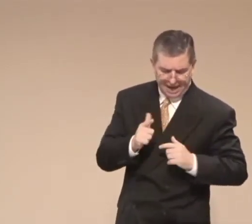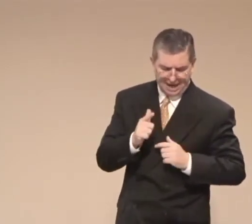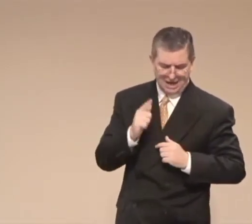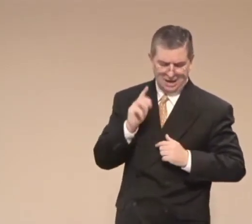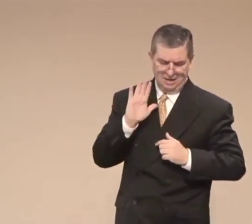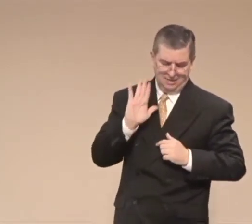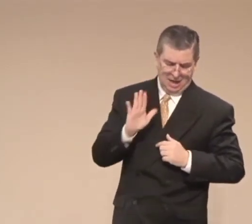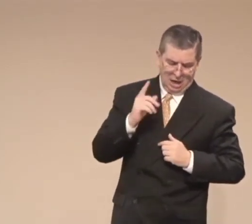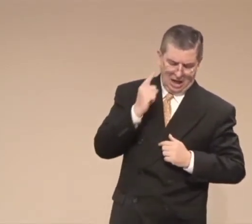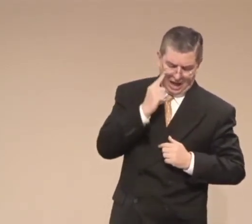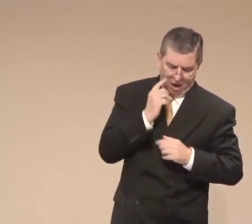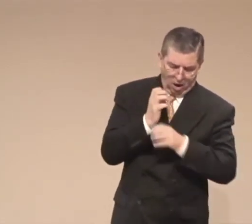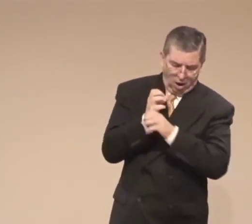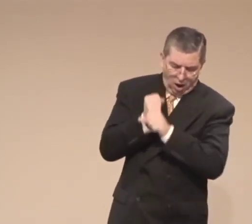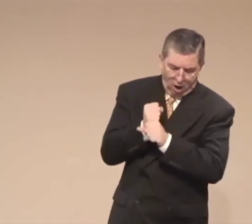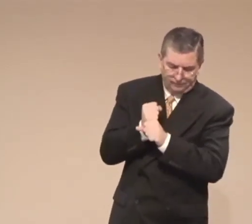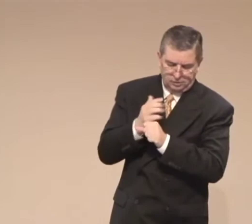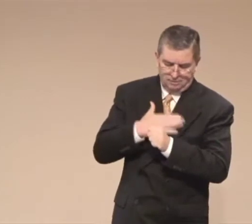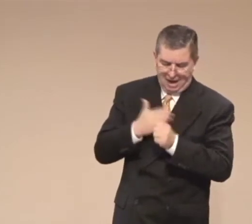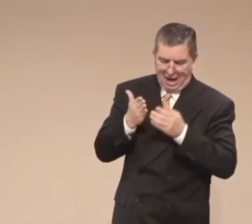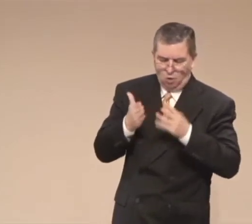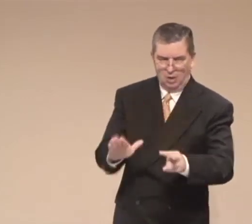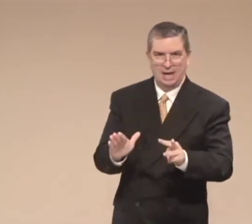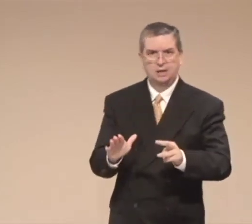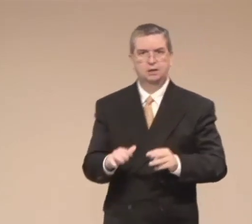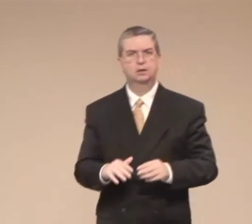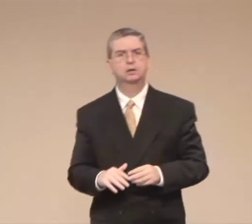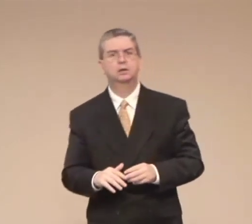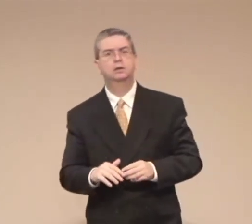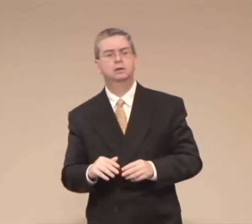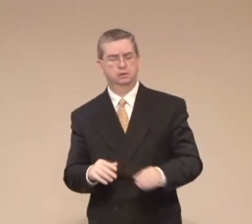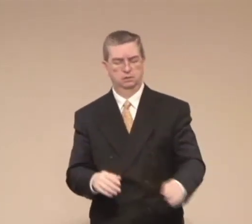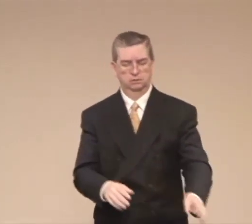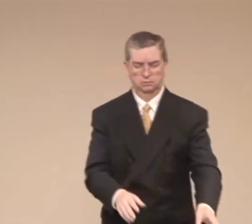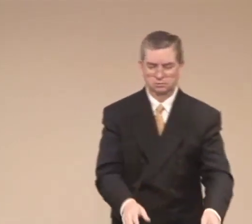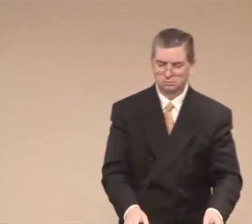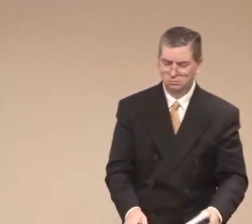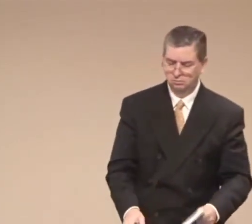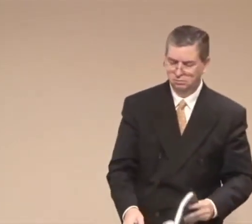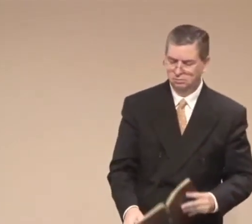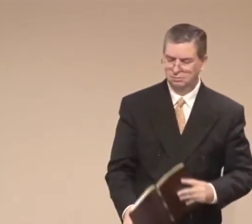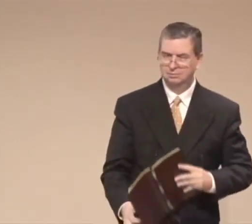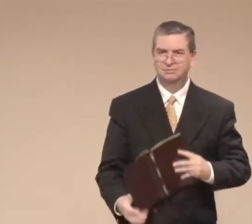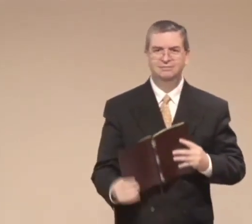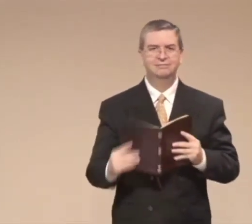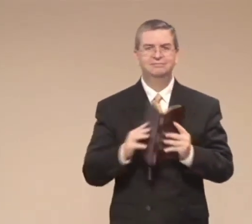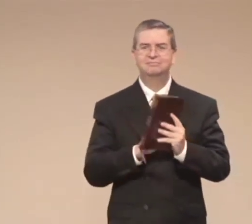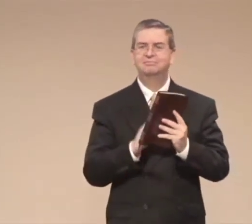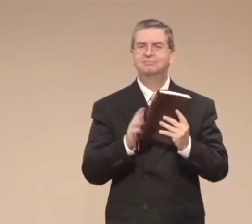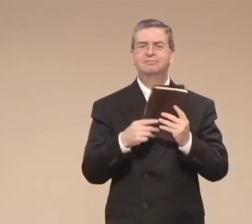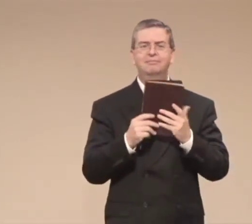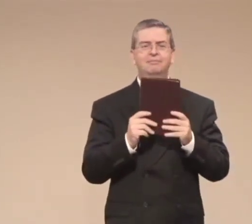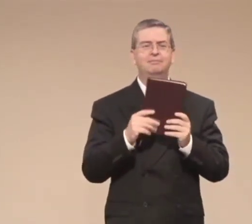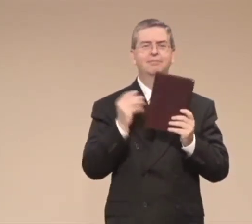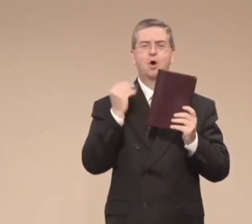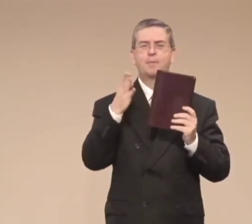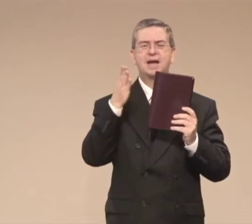they will be glad in verse 26 it says my son give me thy heart and let thine eyes